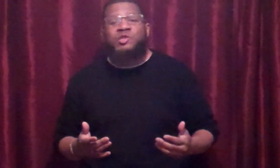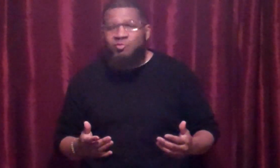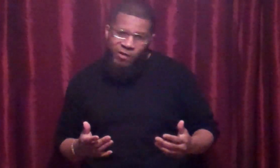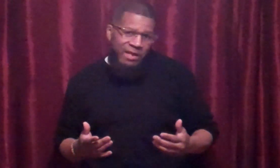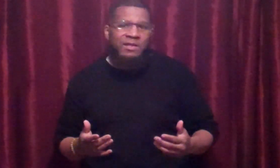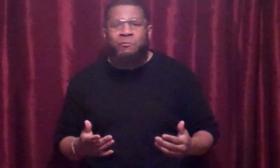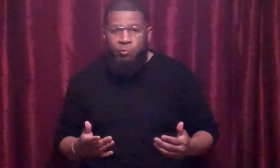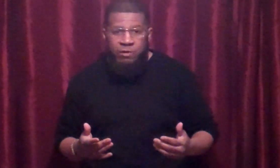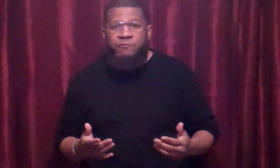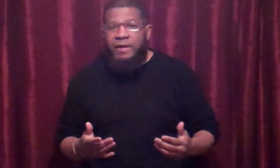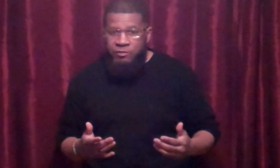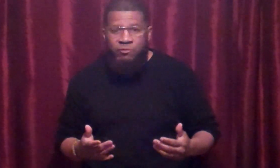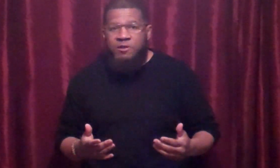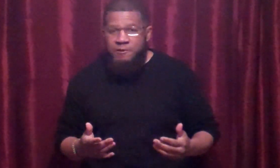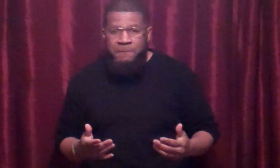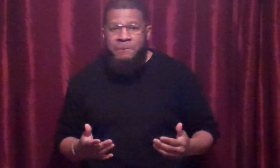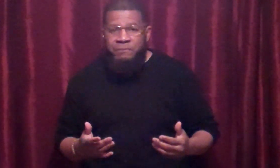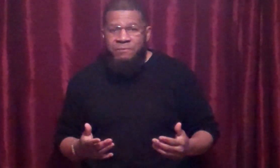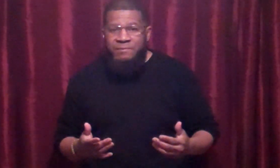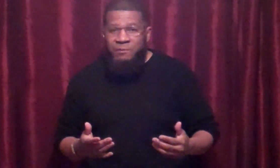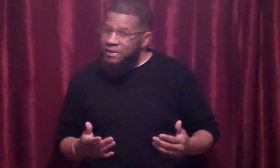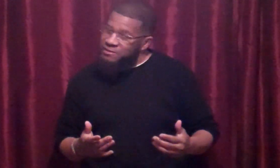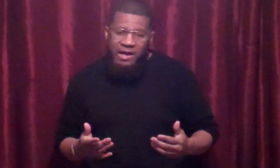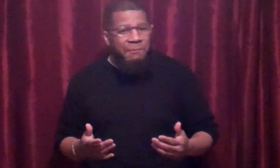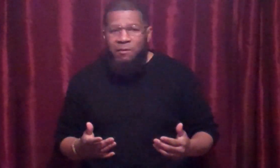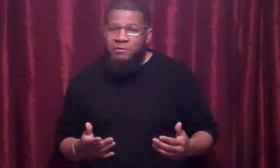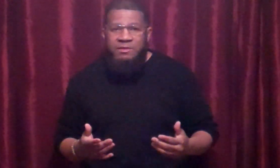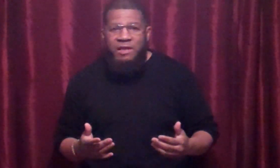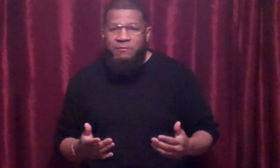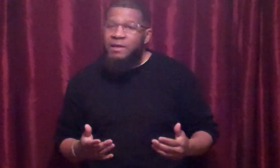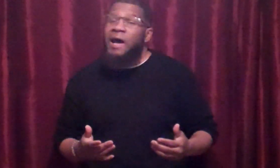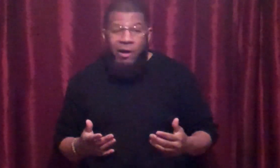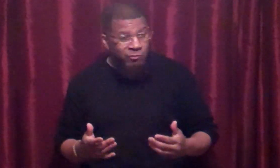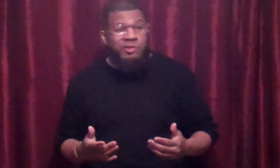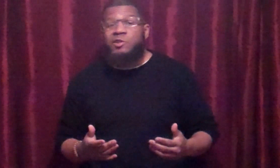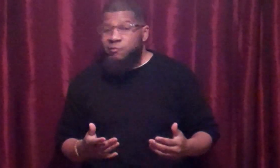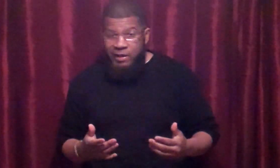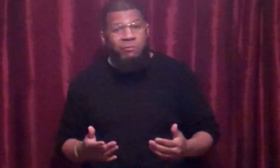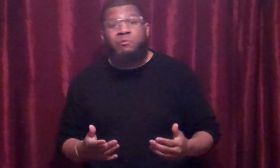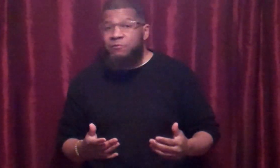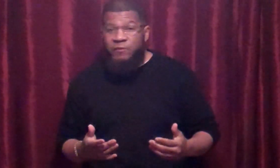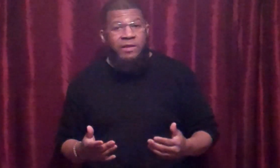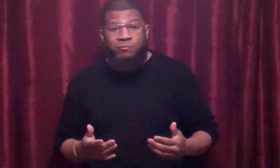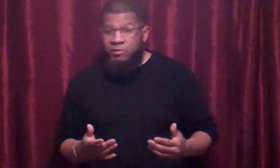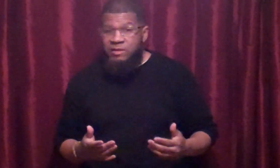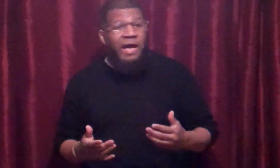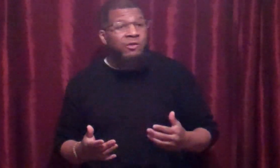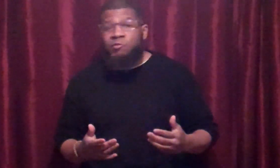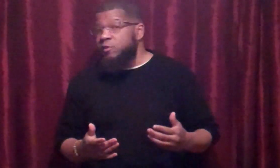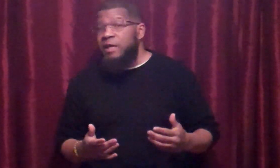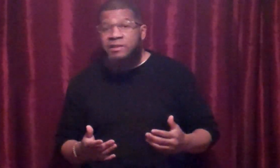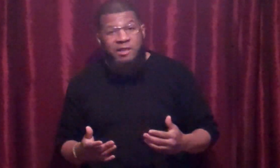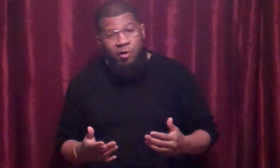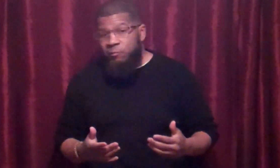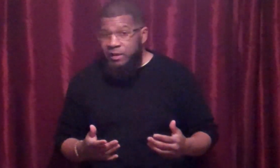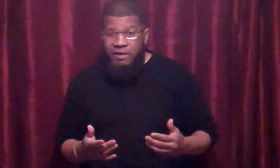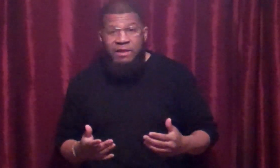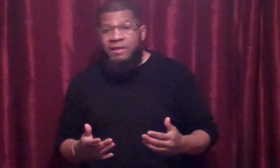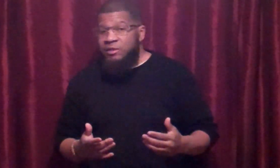straight with what fighting was. By the time I was 11, I was straight with what fighting was. You could not tell me to